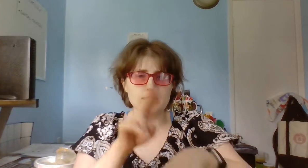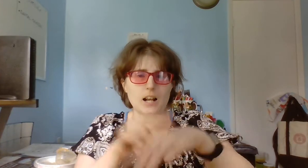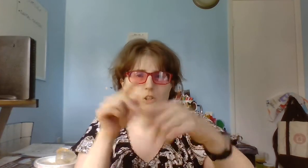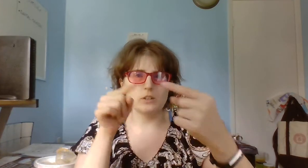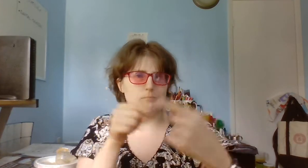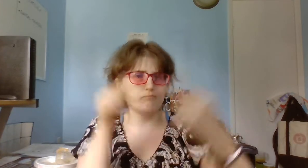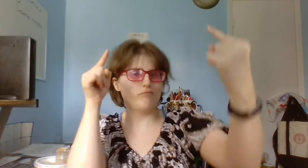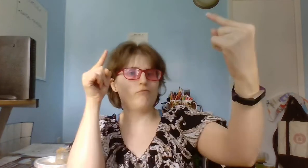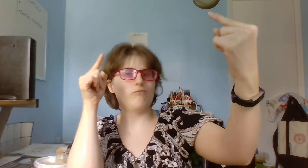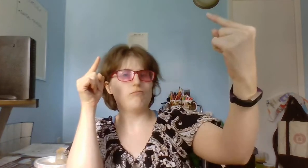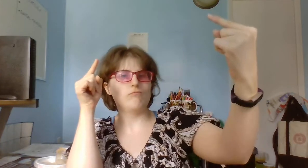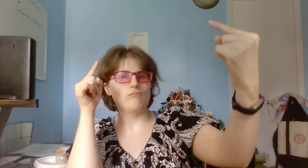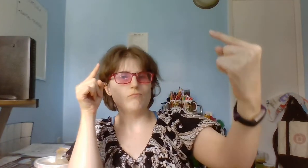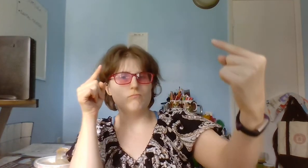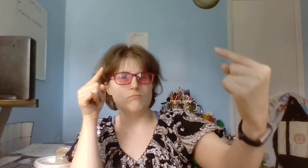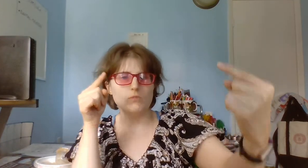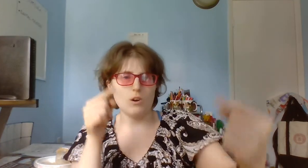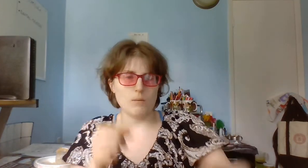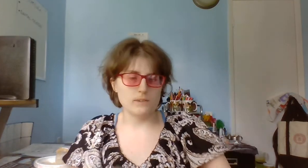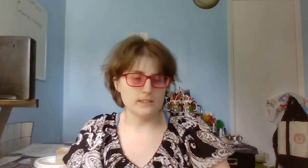naturally, opposite.